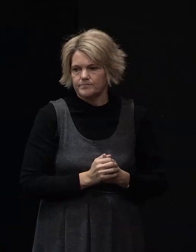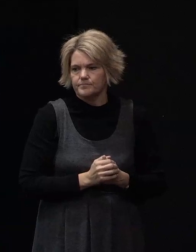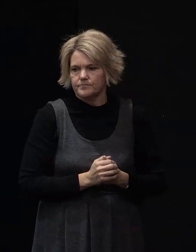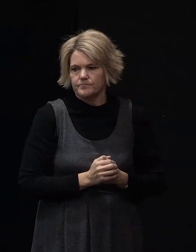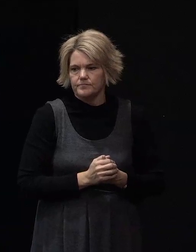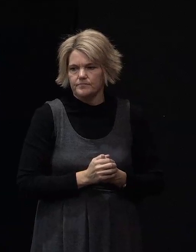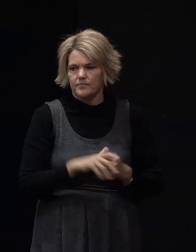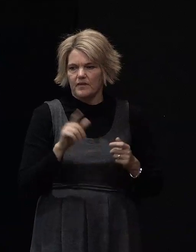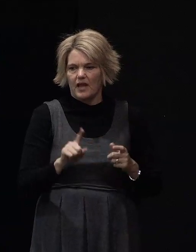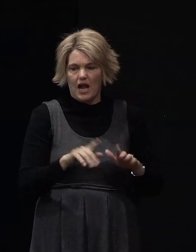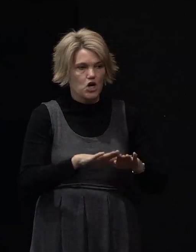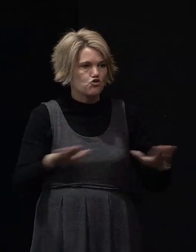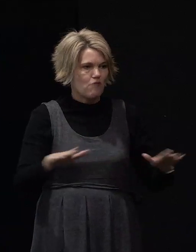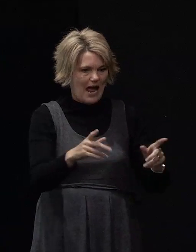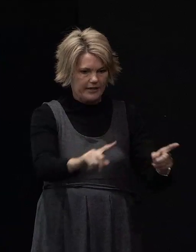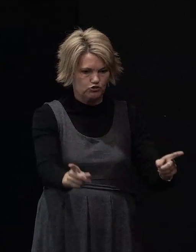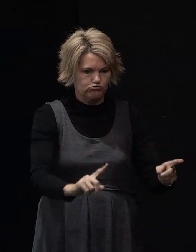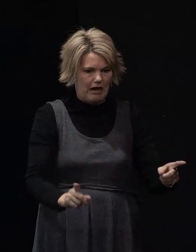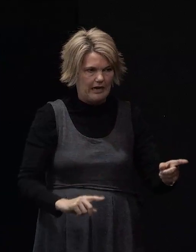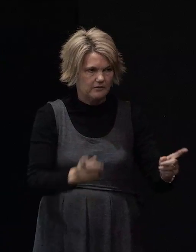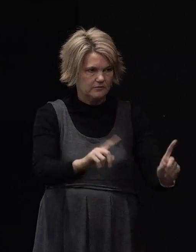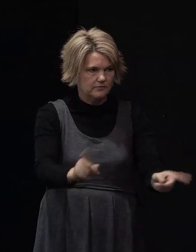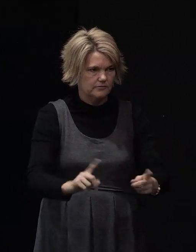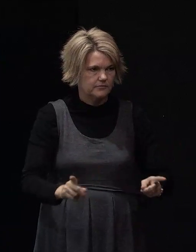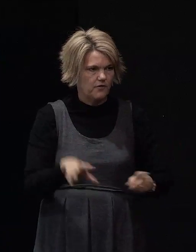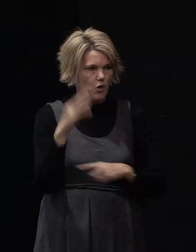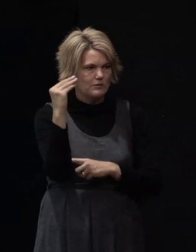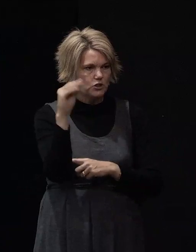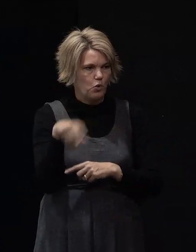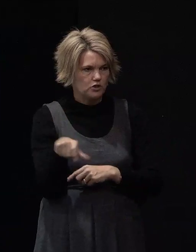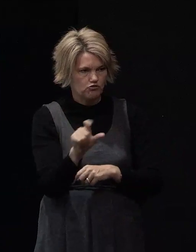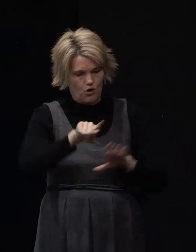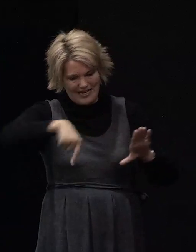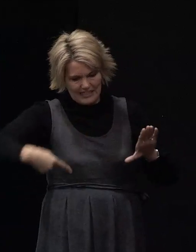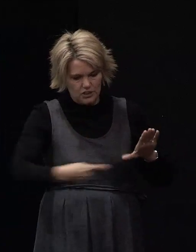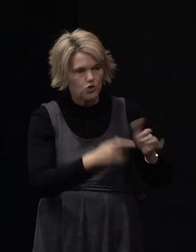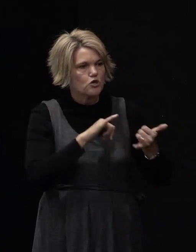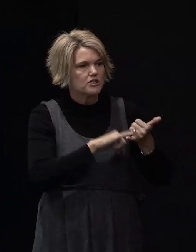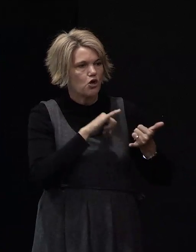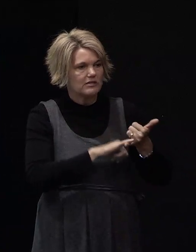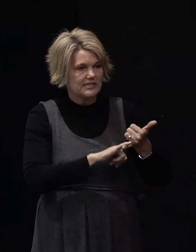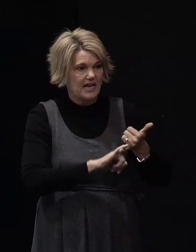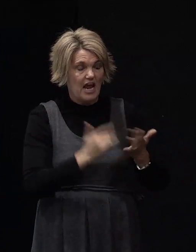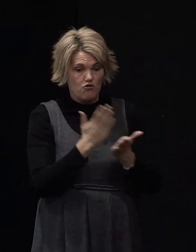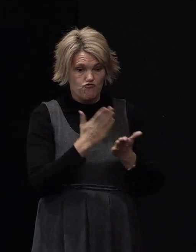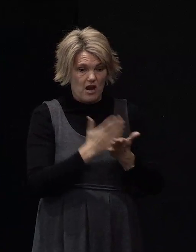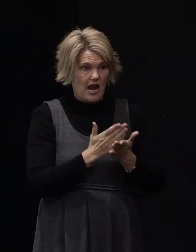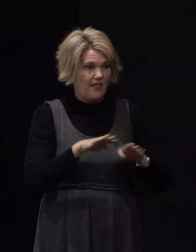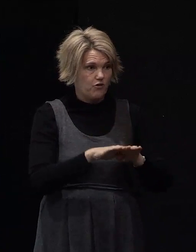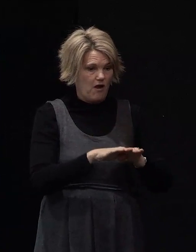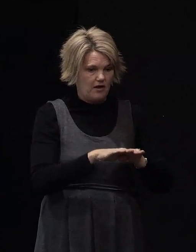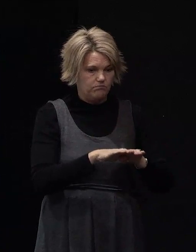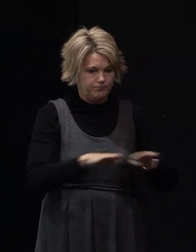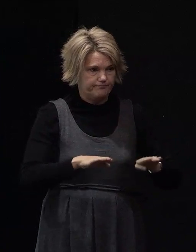There's a few ground cracks have occurred there as you come down off Swan's Road into Sorensen's where the ground is literally kind of pulled apart